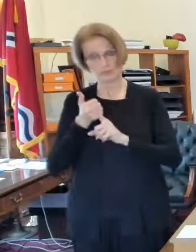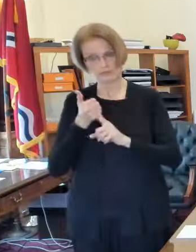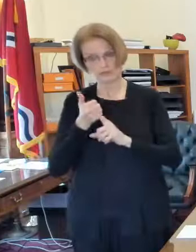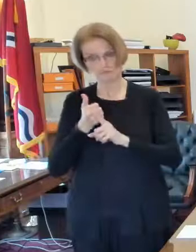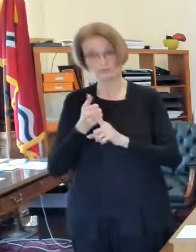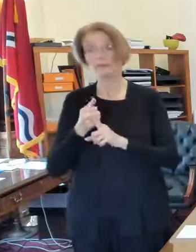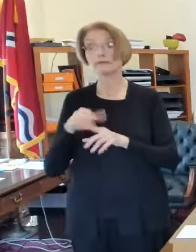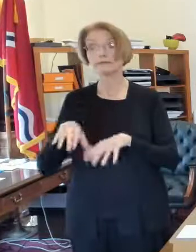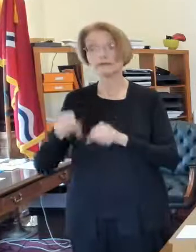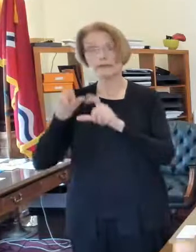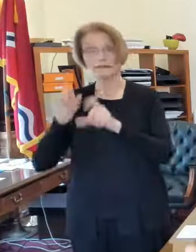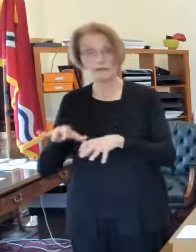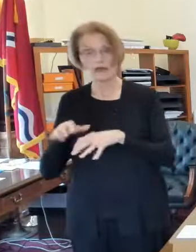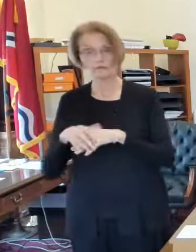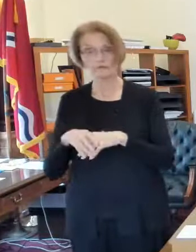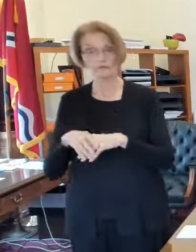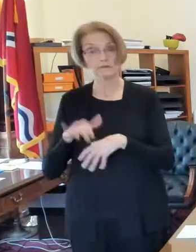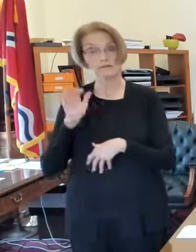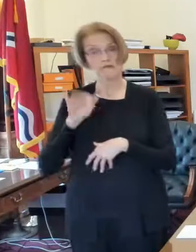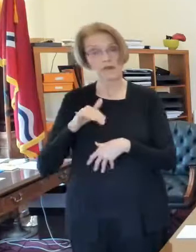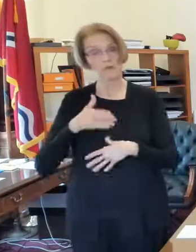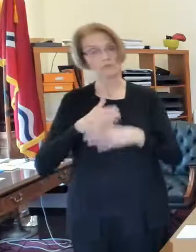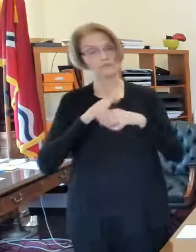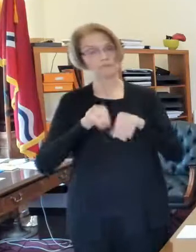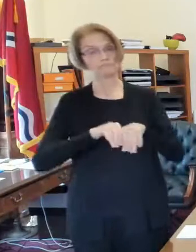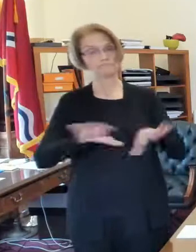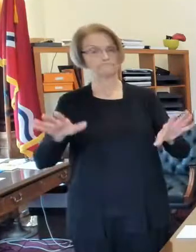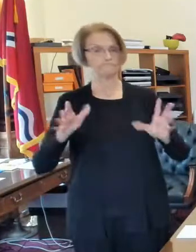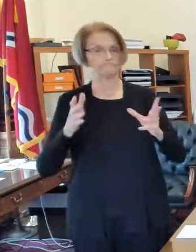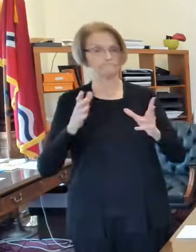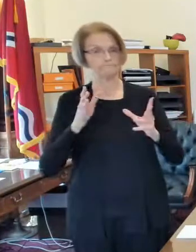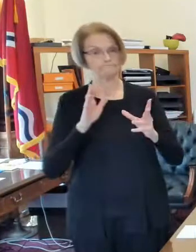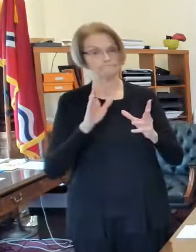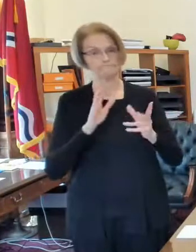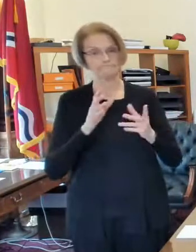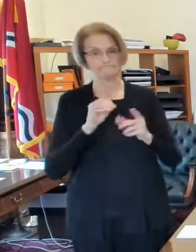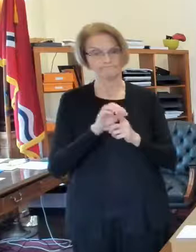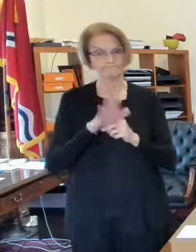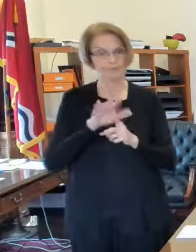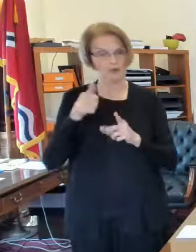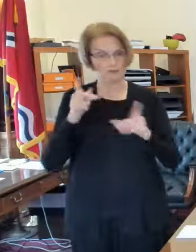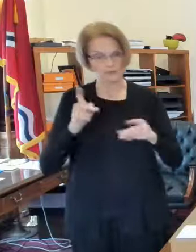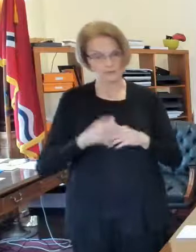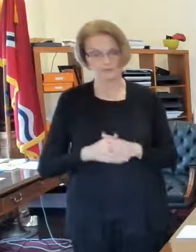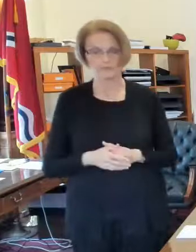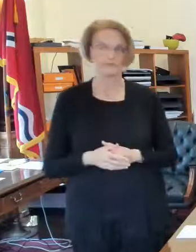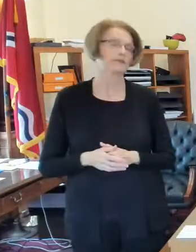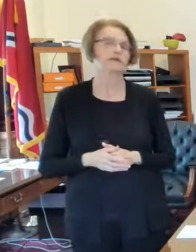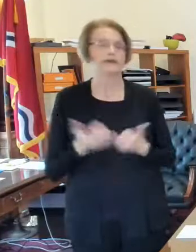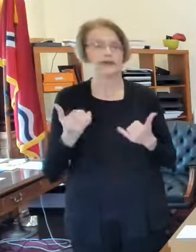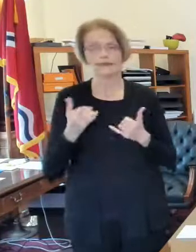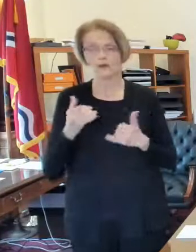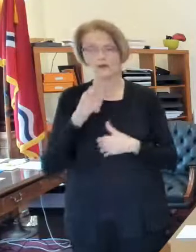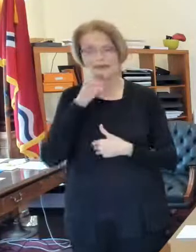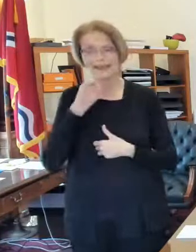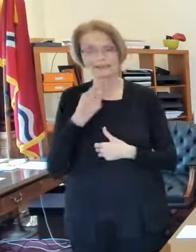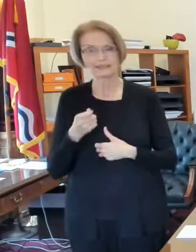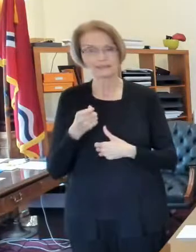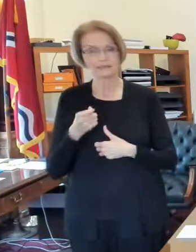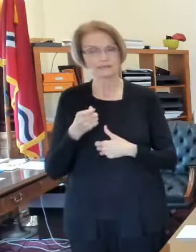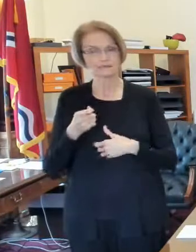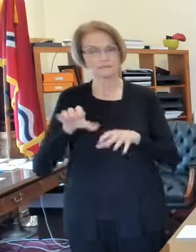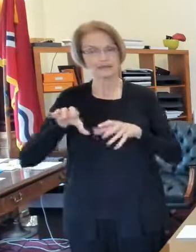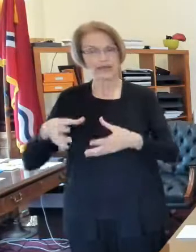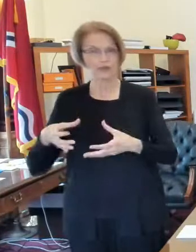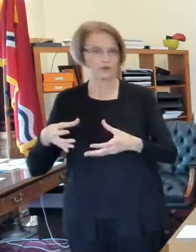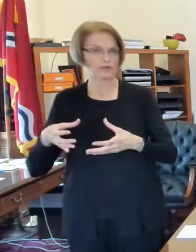prevent you from exposing other individuals if you find if become covid positive so about gatherings for thanksgiving dr eckles can